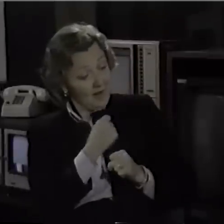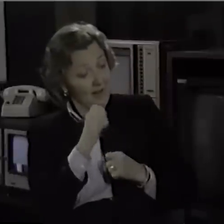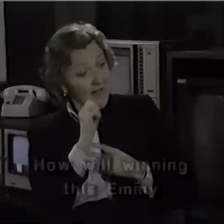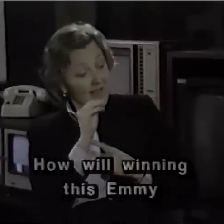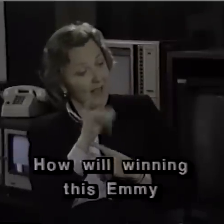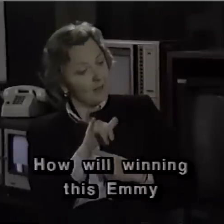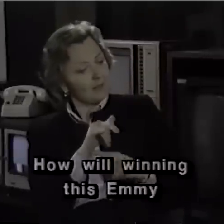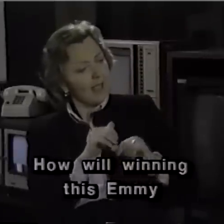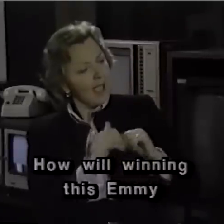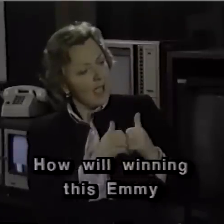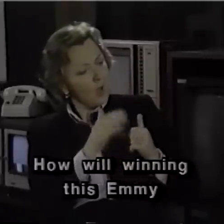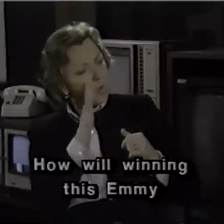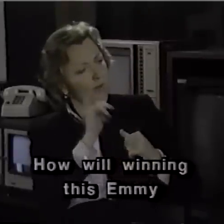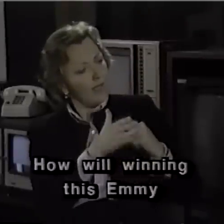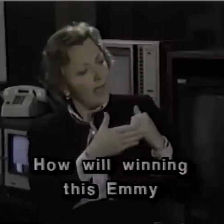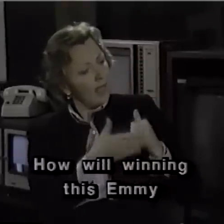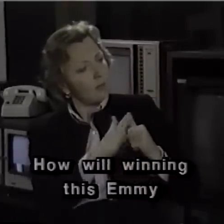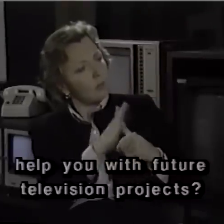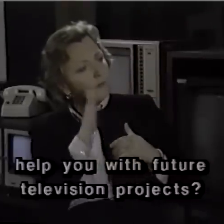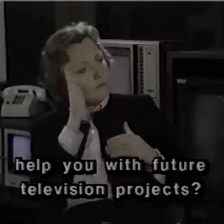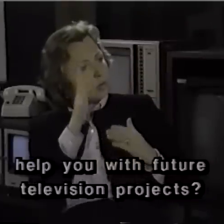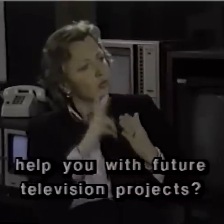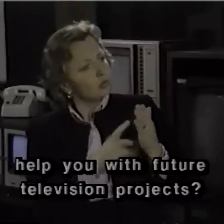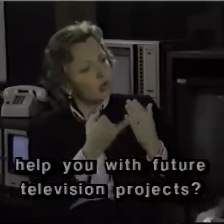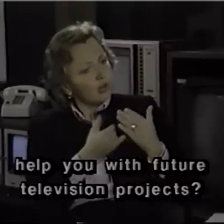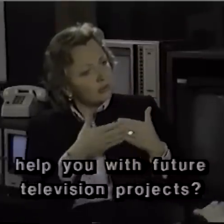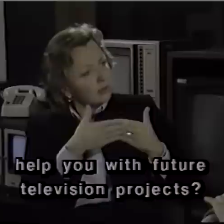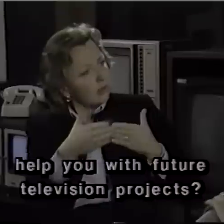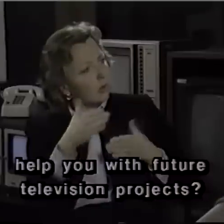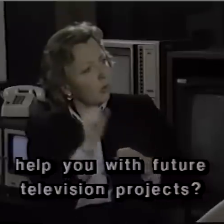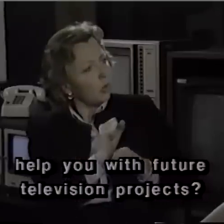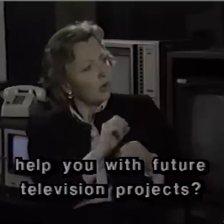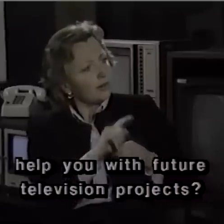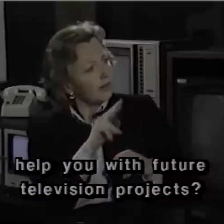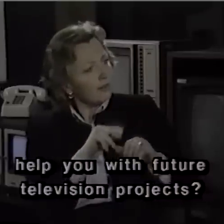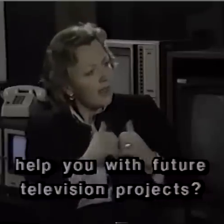How will winning this Emmy help you with future television projects?